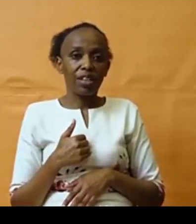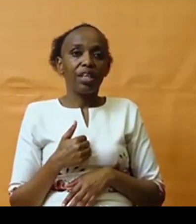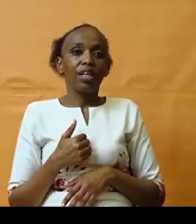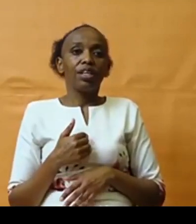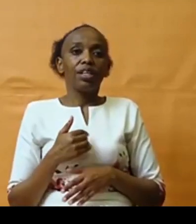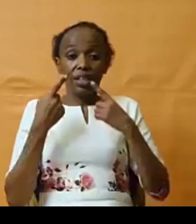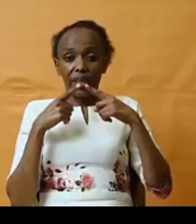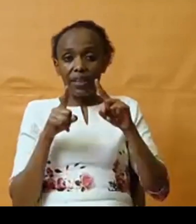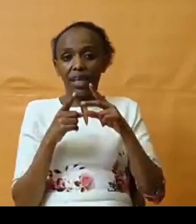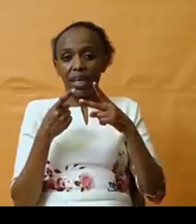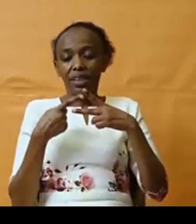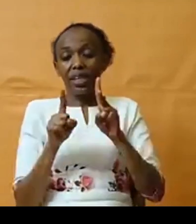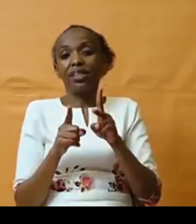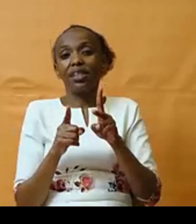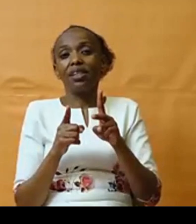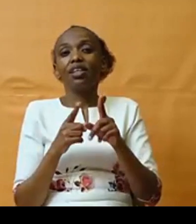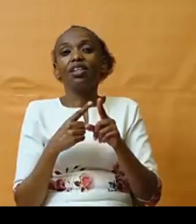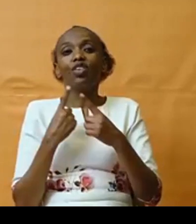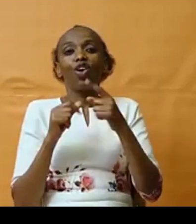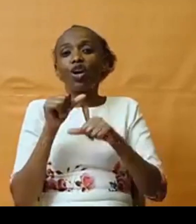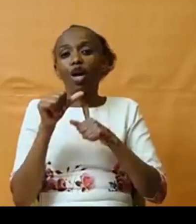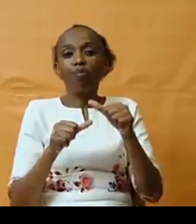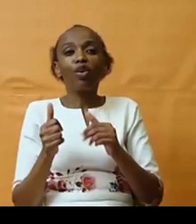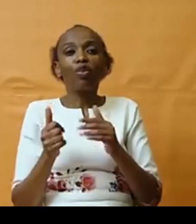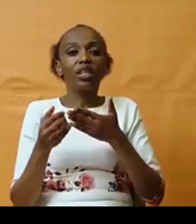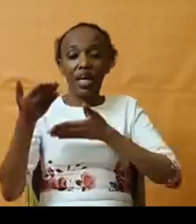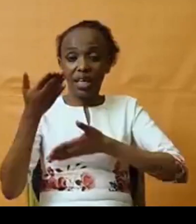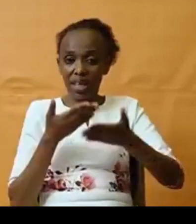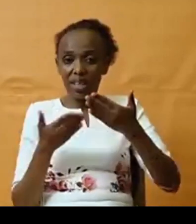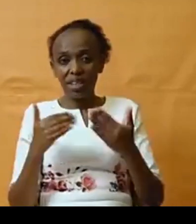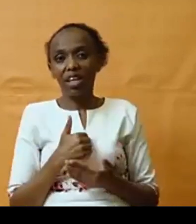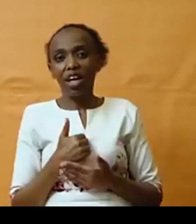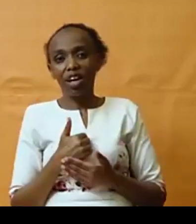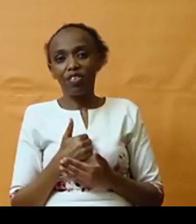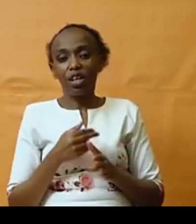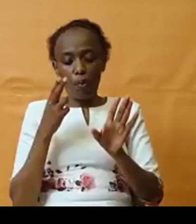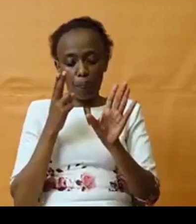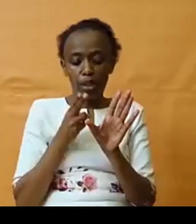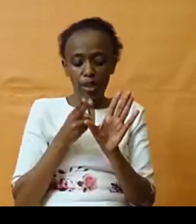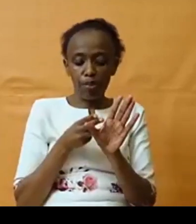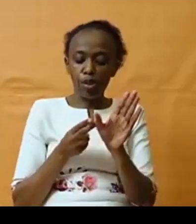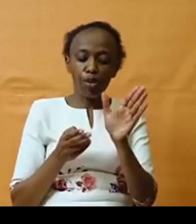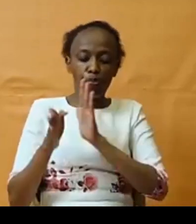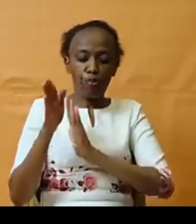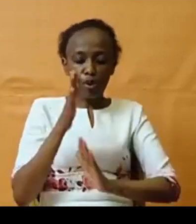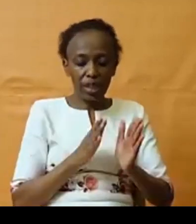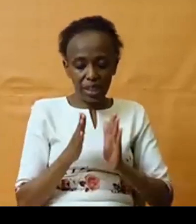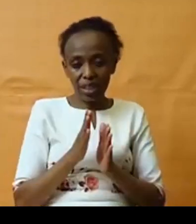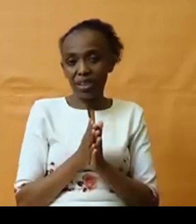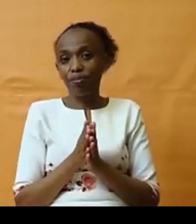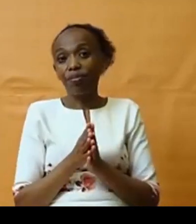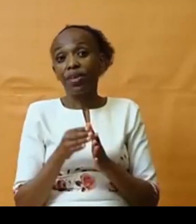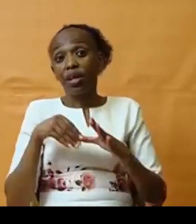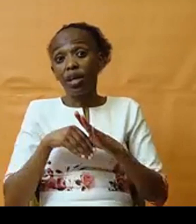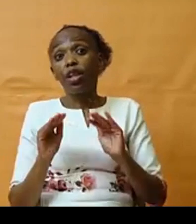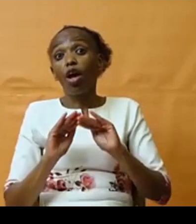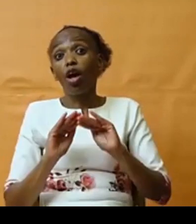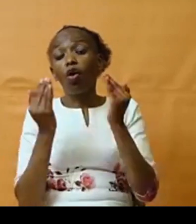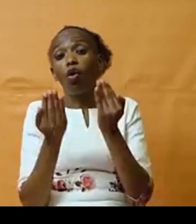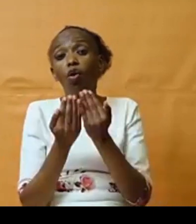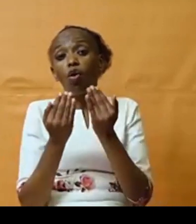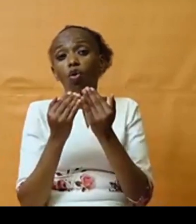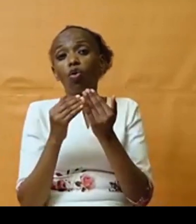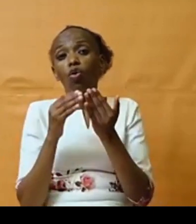about engaging, having participatory processes in the whole issues around